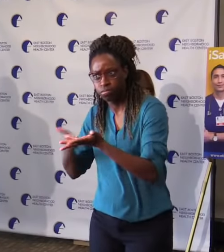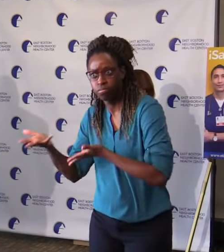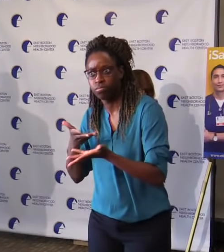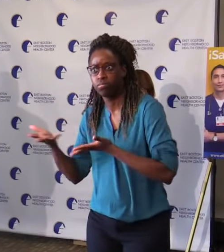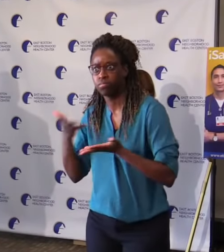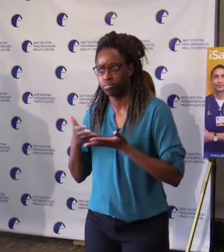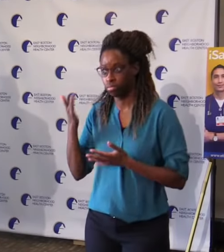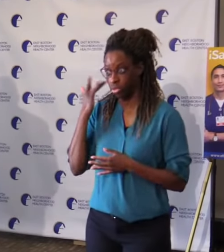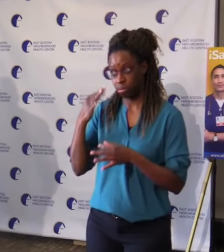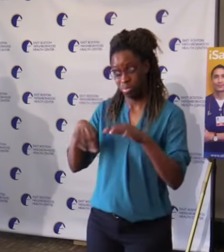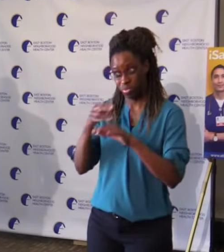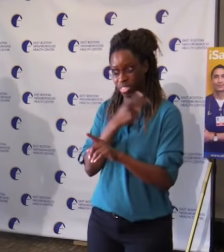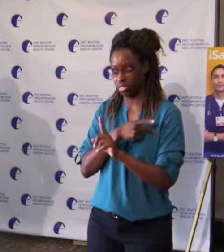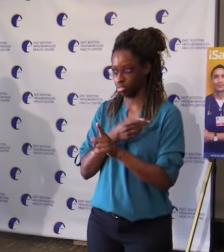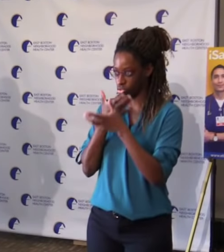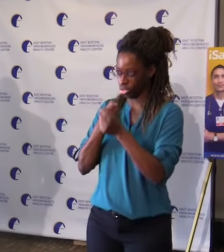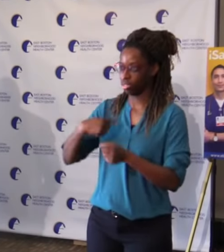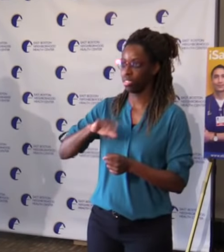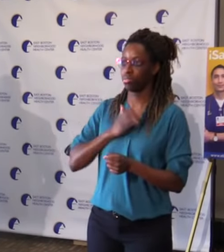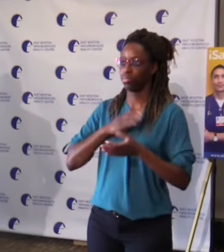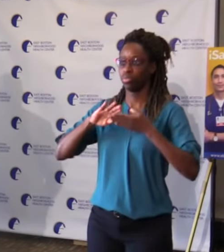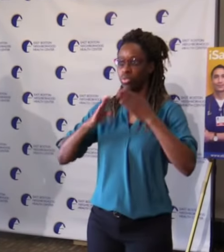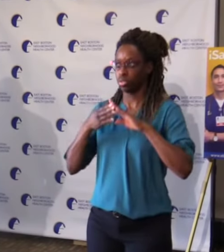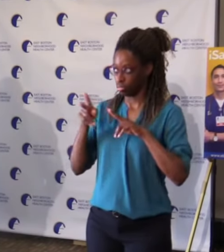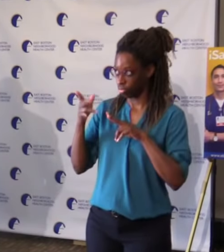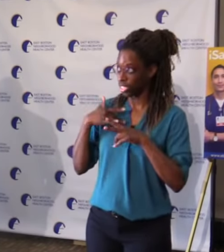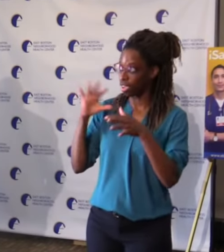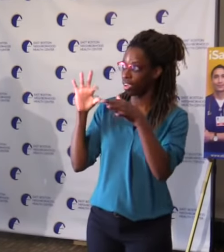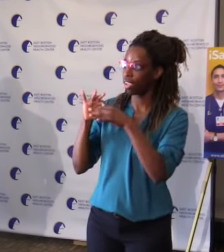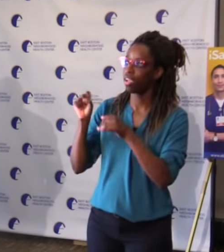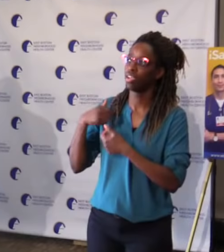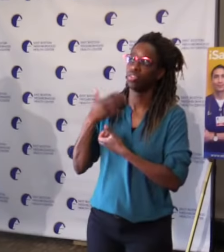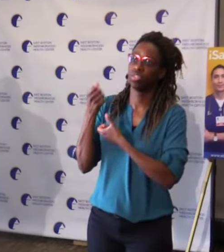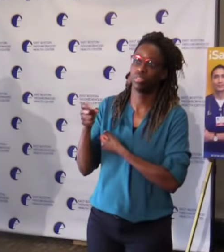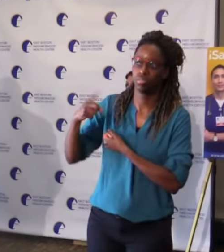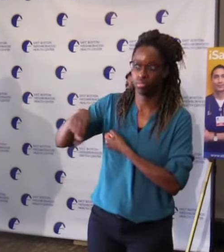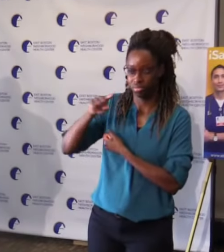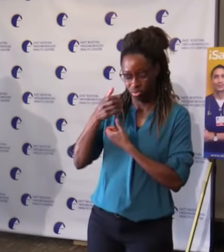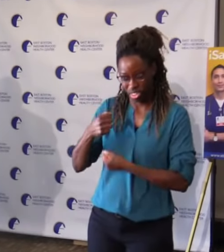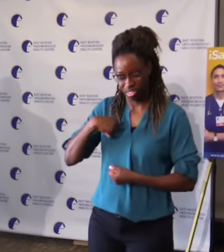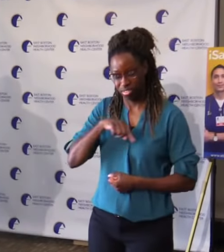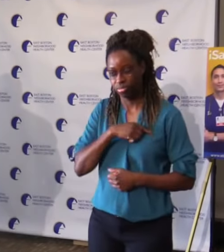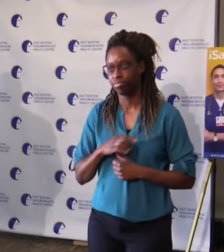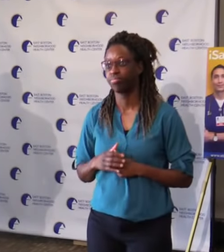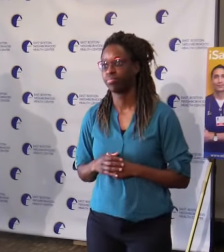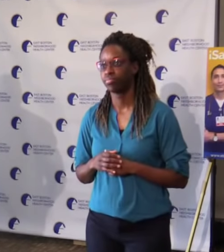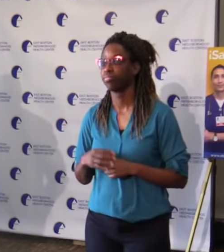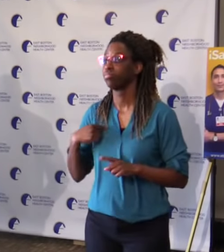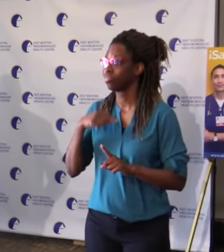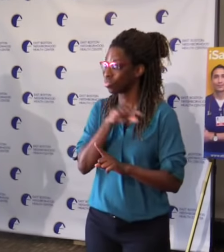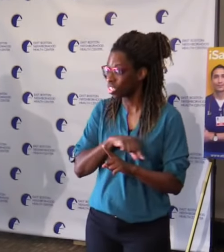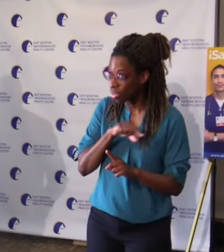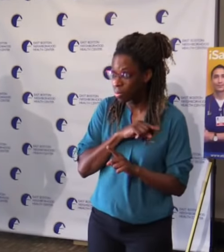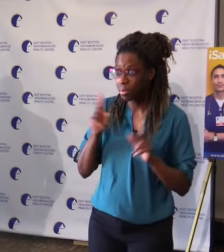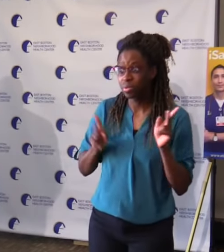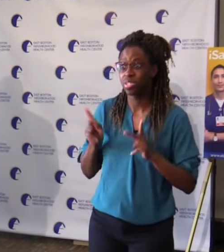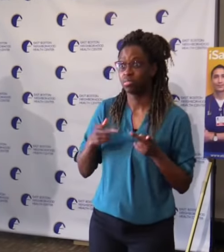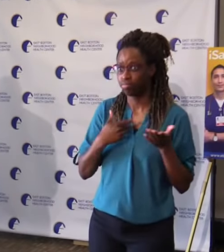joined with our experience and expertise, that makes us uniquely qualified to get these vaccines to the people who need it most.